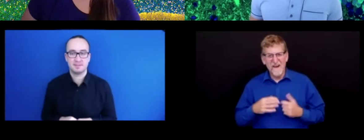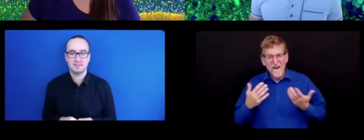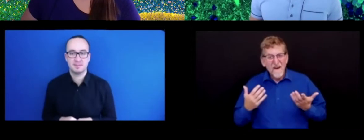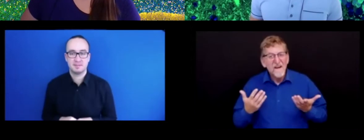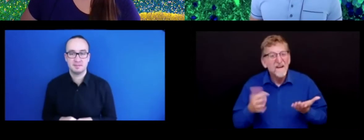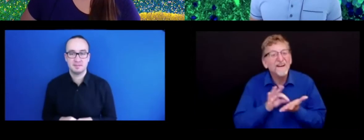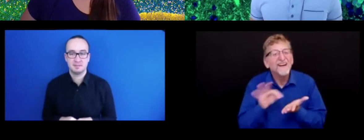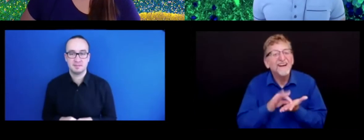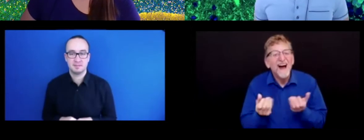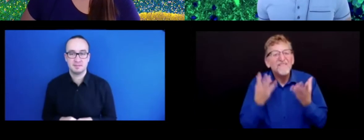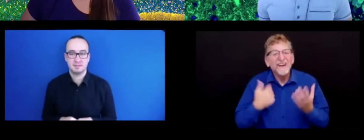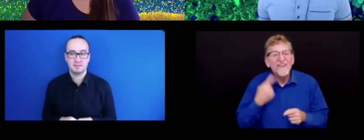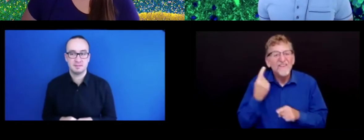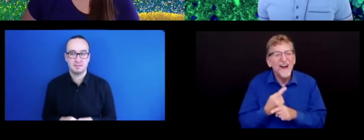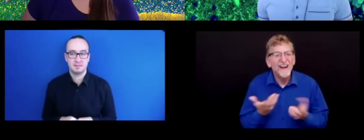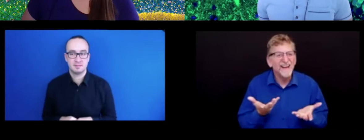Bad idea.